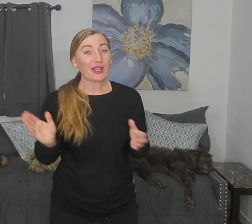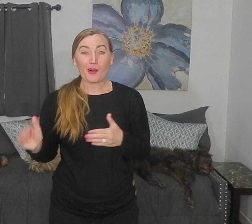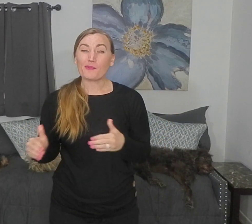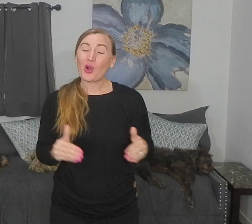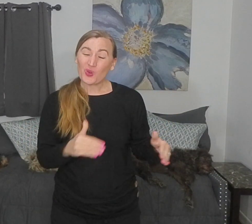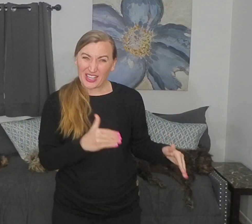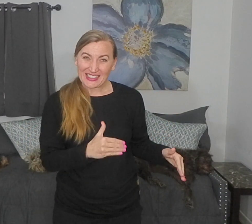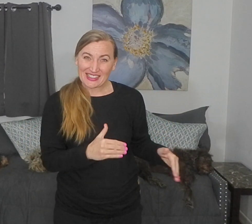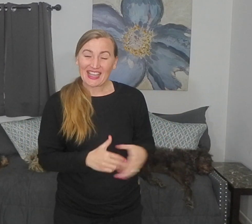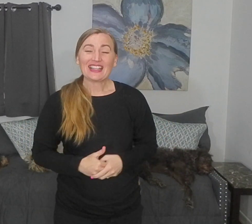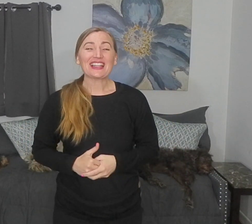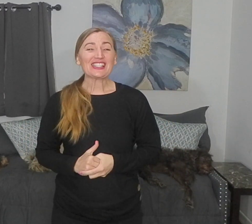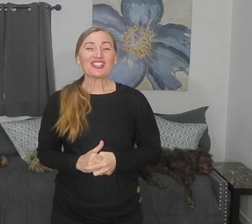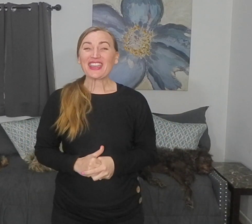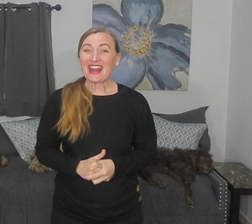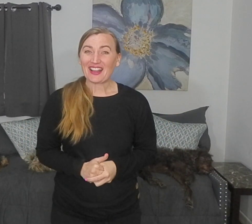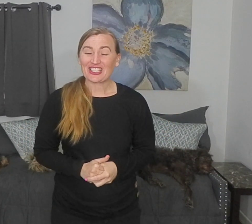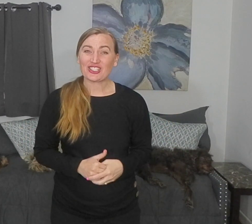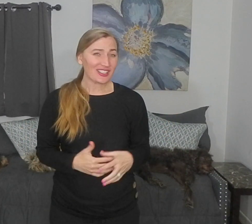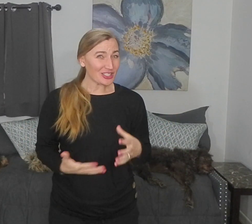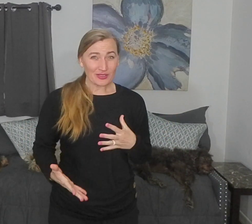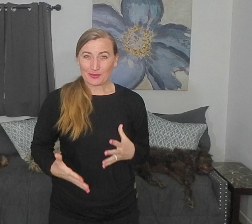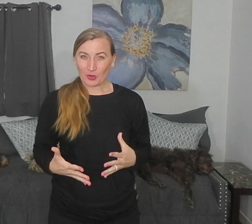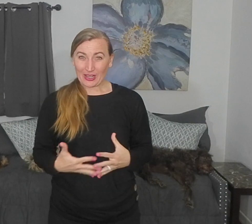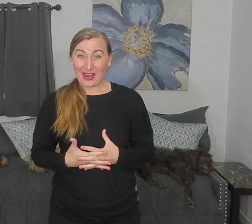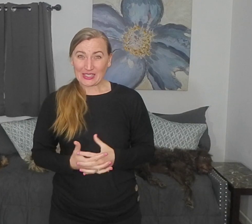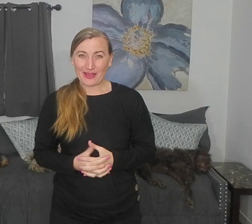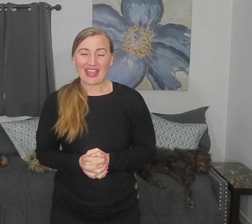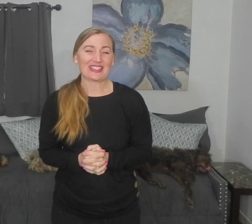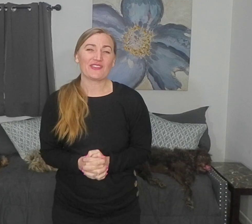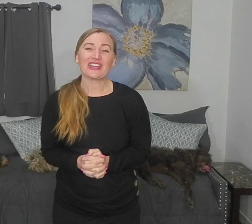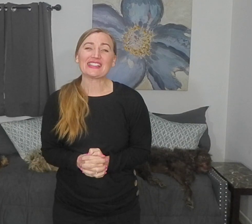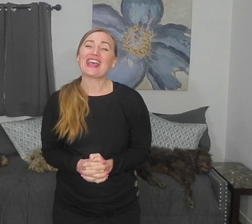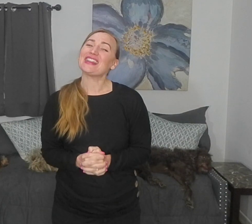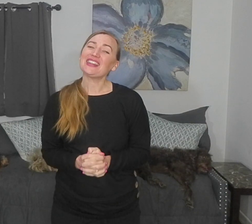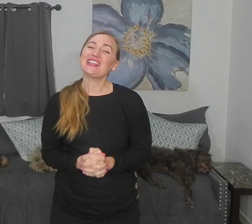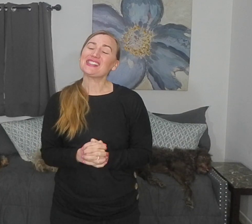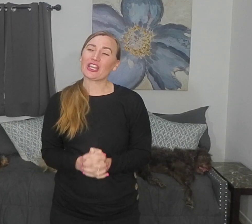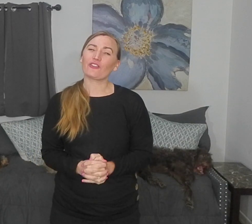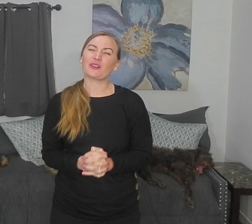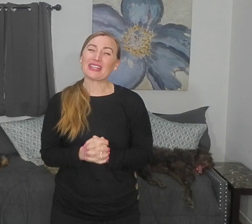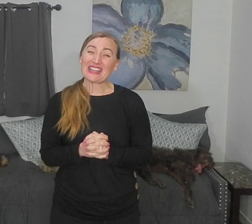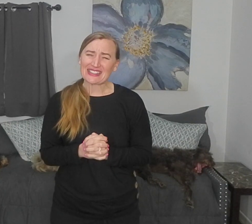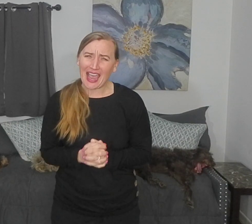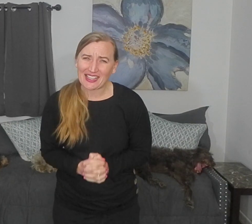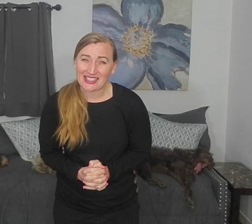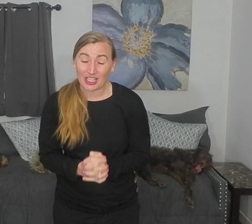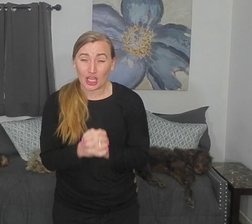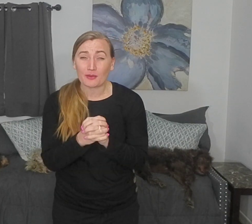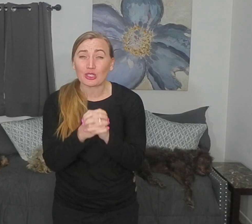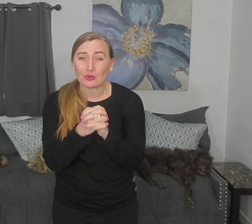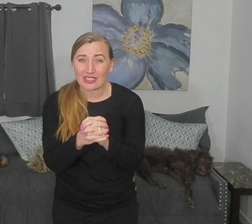components. Let's look at Ellie. She's going to do some great grasping activities. And then let's hear from the ataxia community.